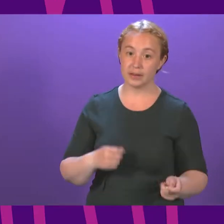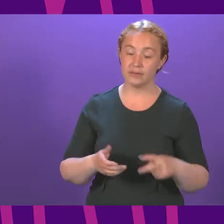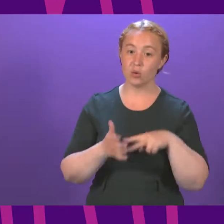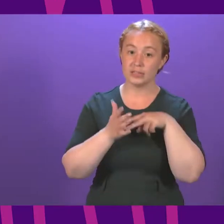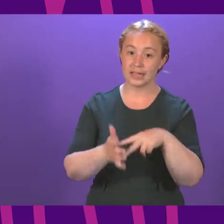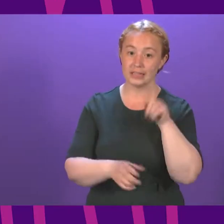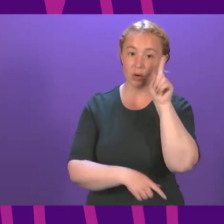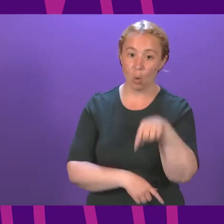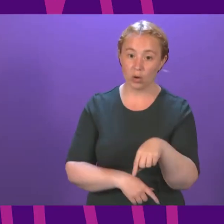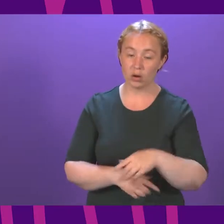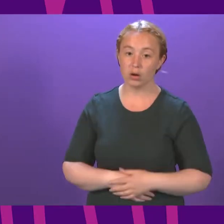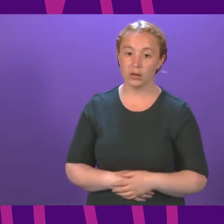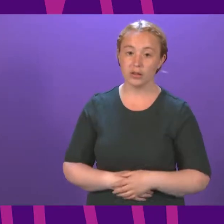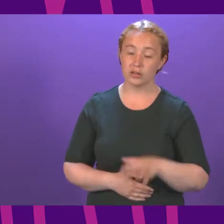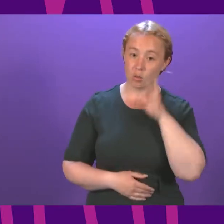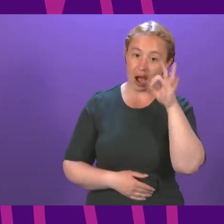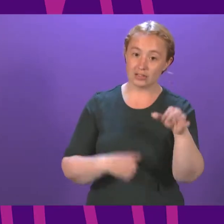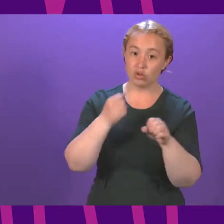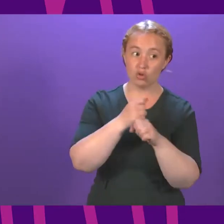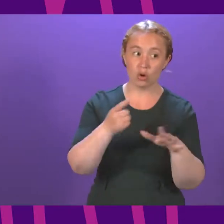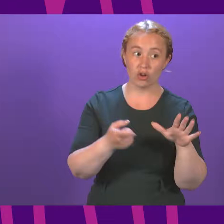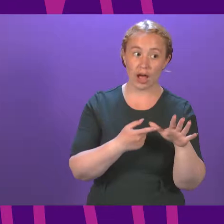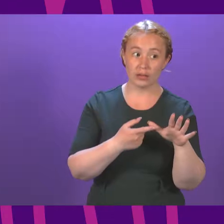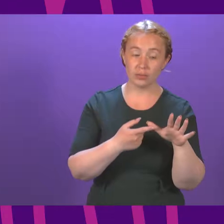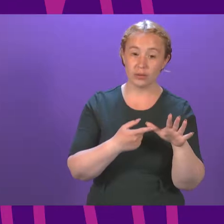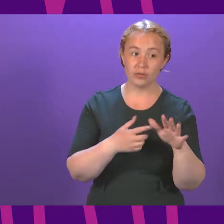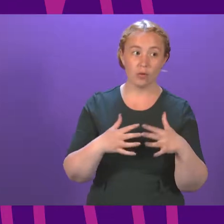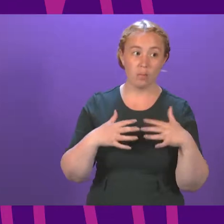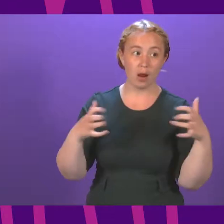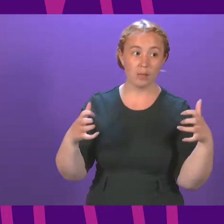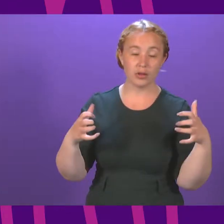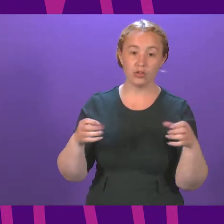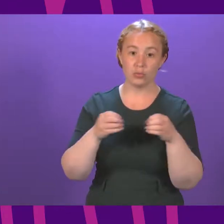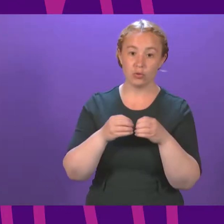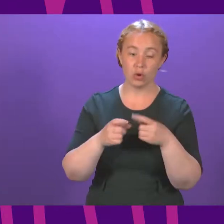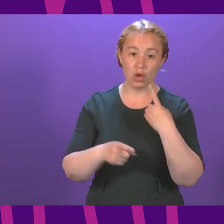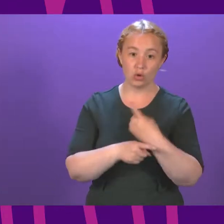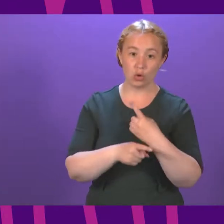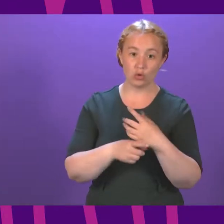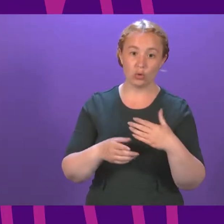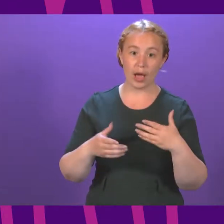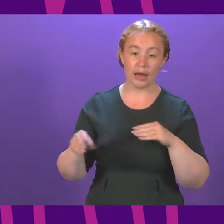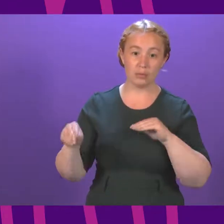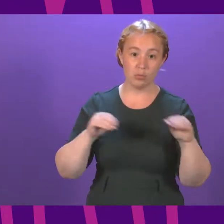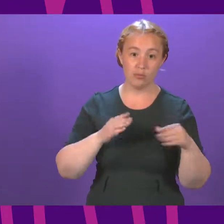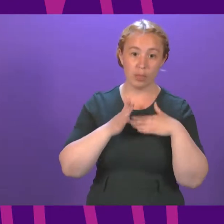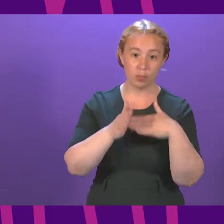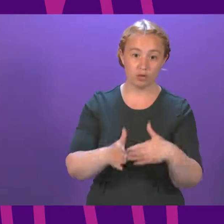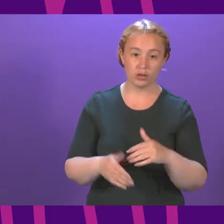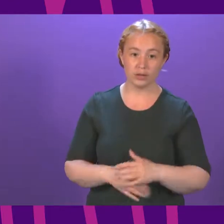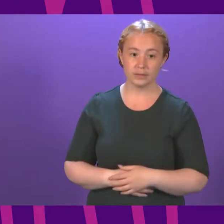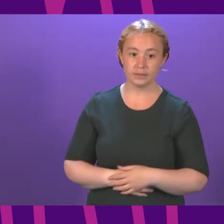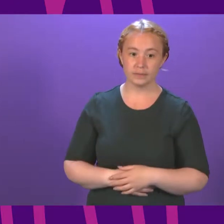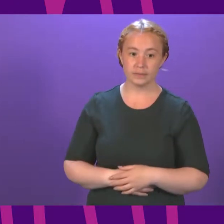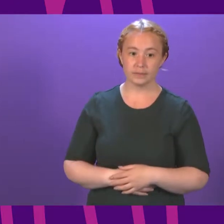orders. I ask George Adam on behalf of the Parliamentary Bureau to speak to and move the motion. Thank you,